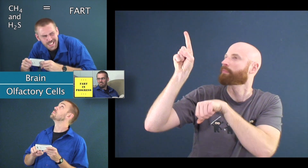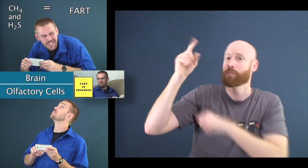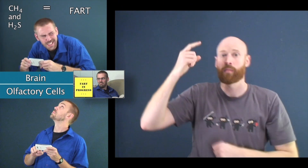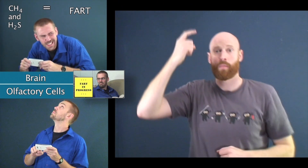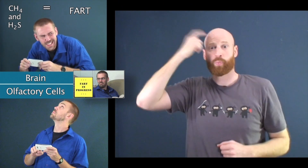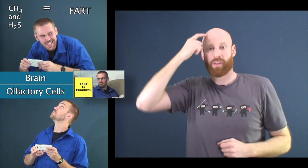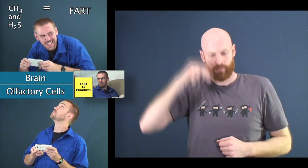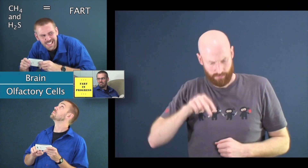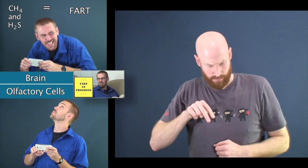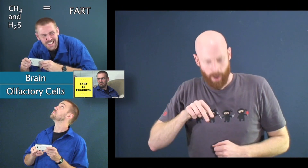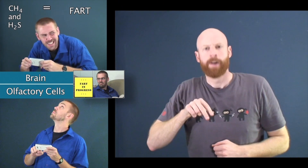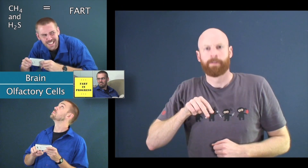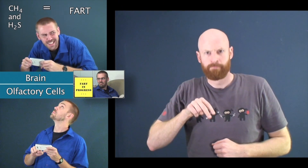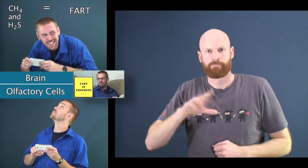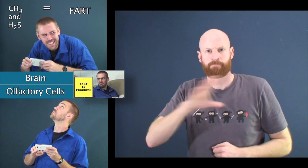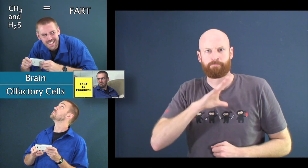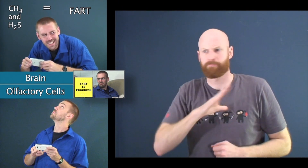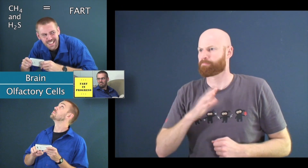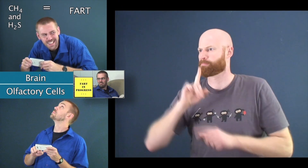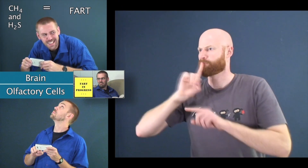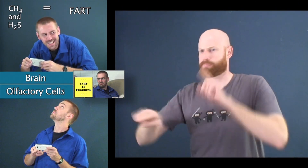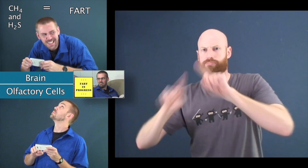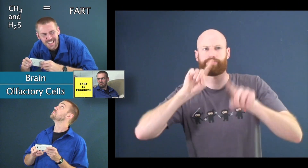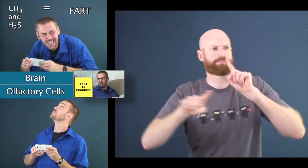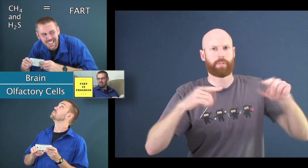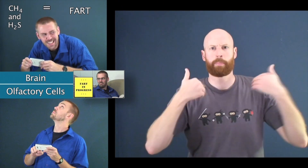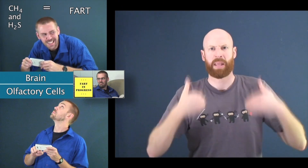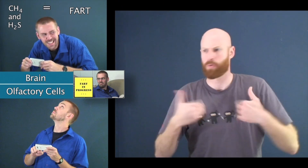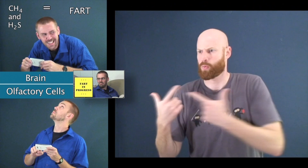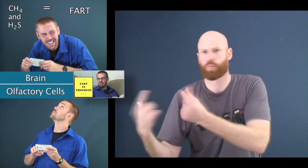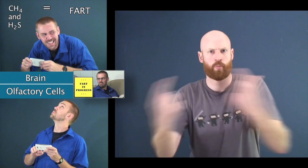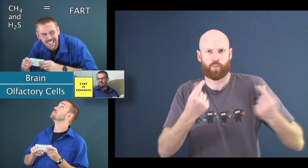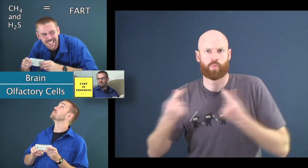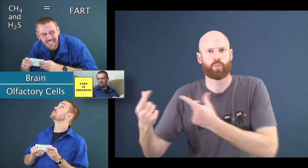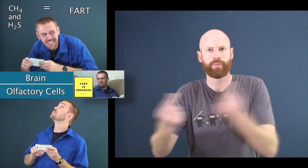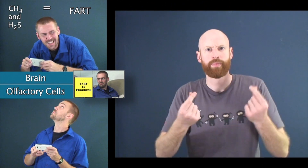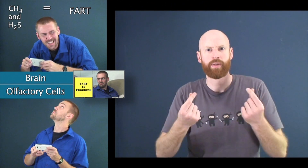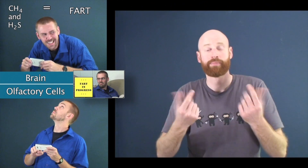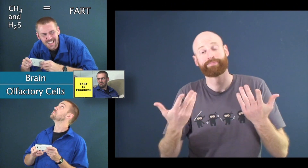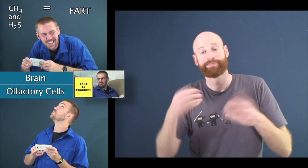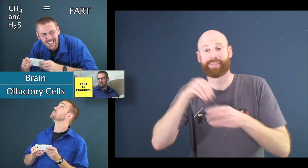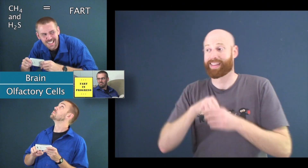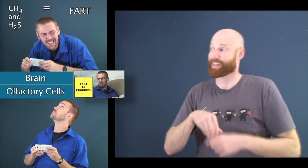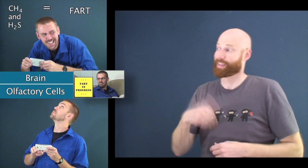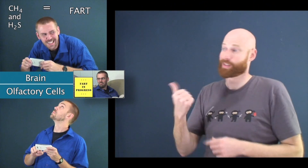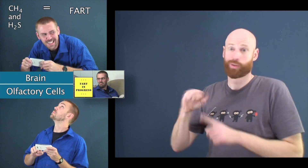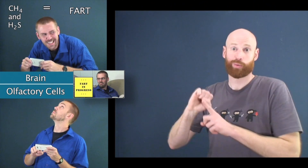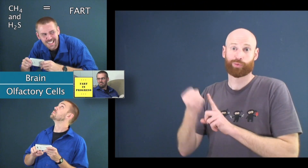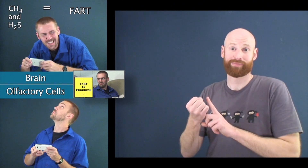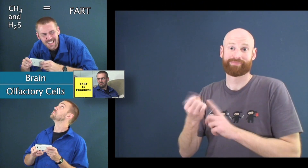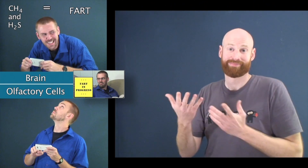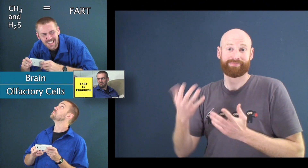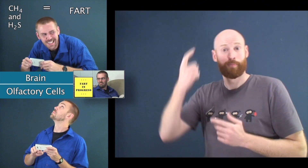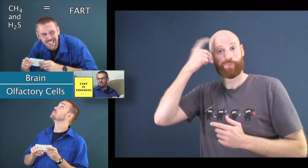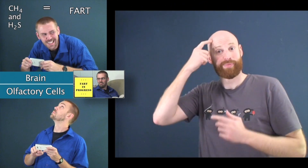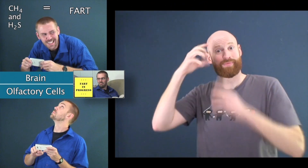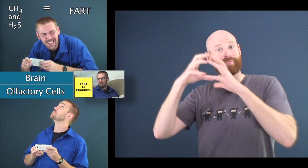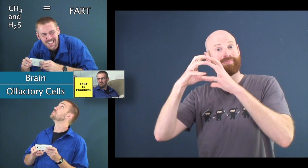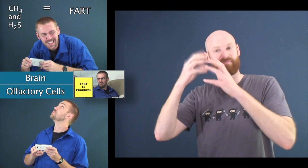and the brain tells the body how to react in this case jeremy's brain tells his body